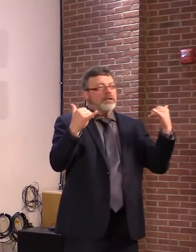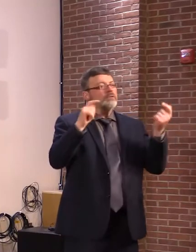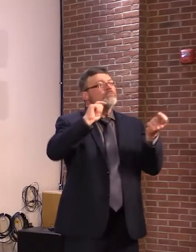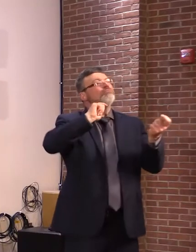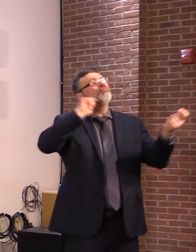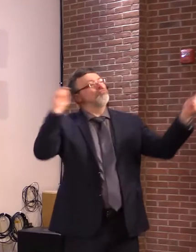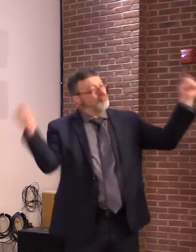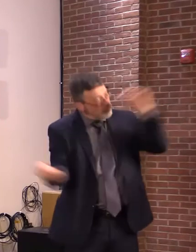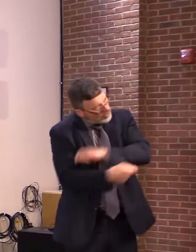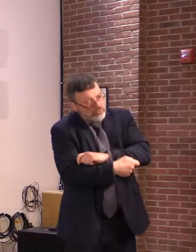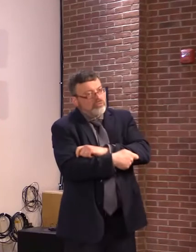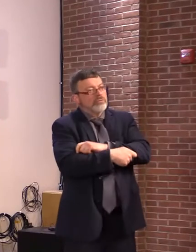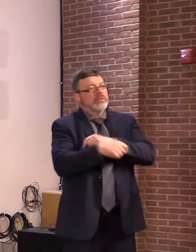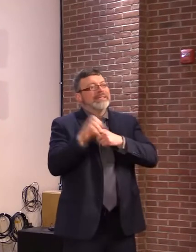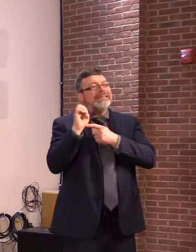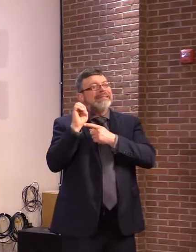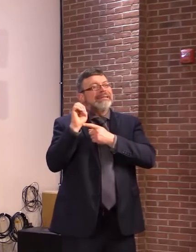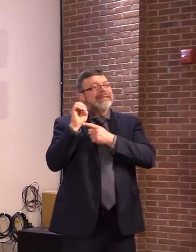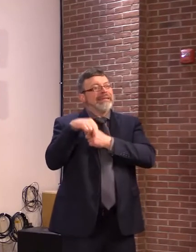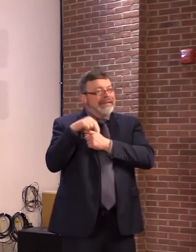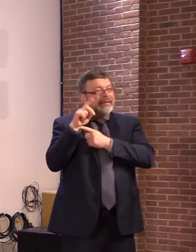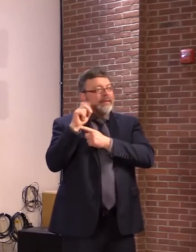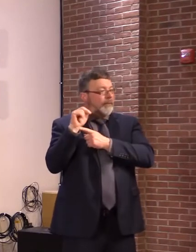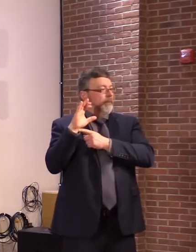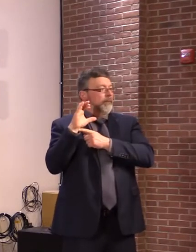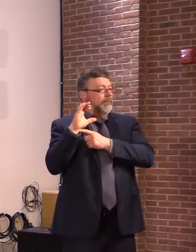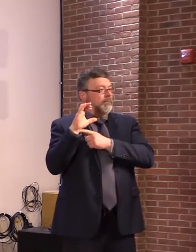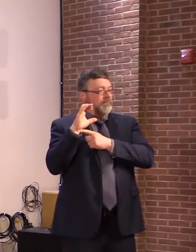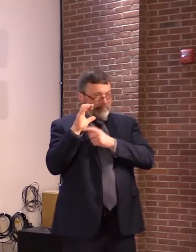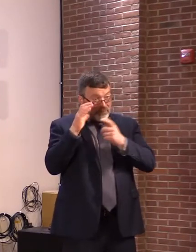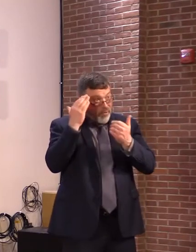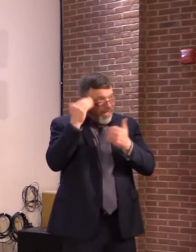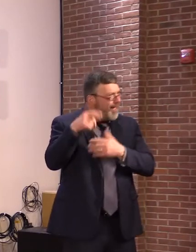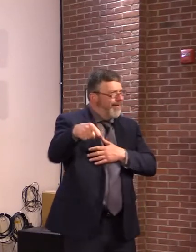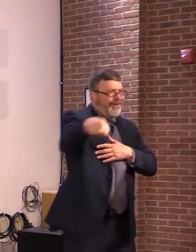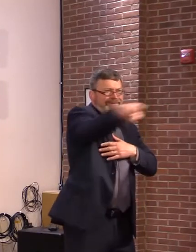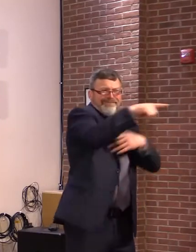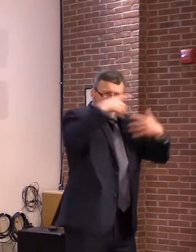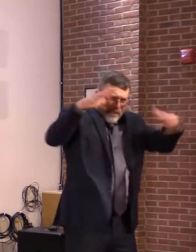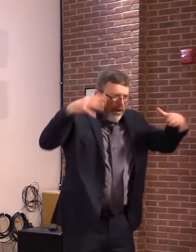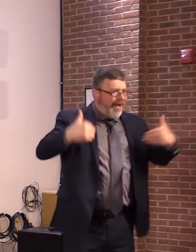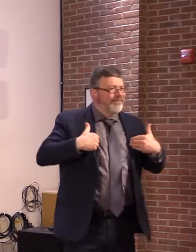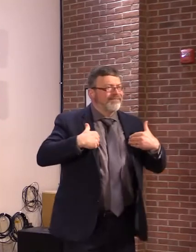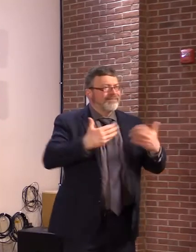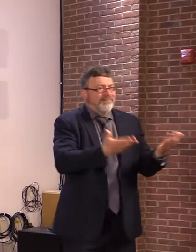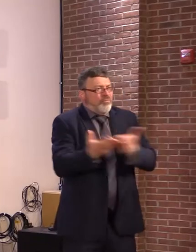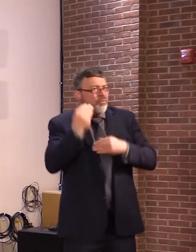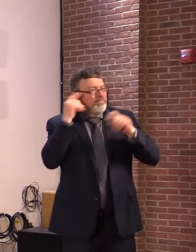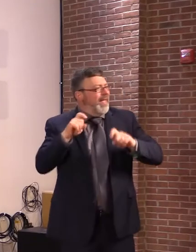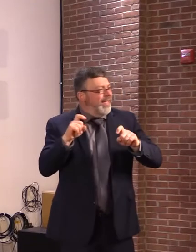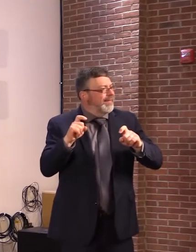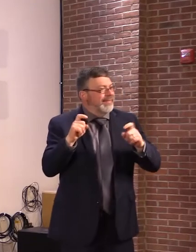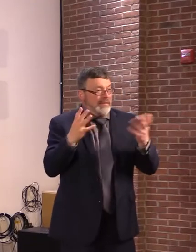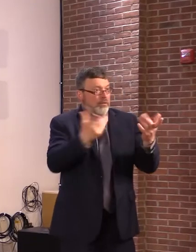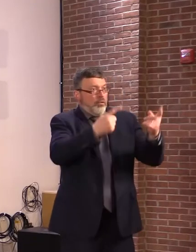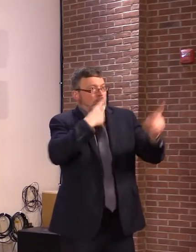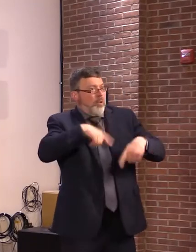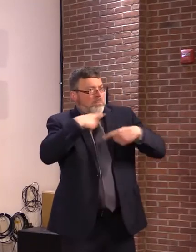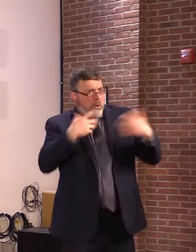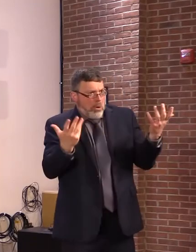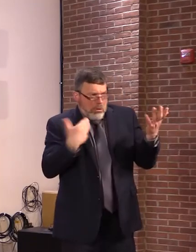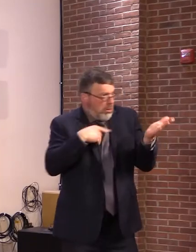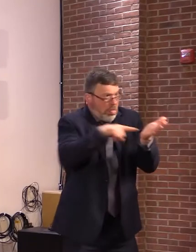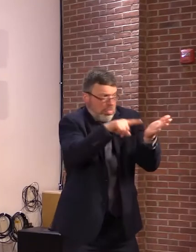use of at-home tests has already made case counts much less meaningful in addition to other data such as